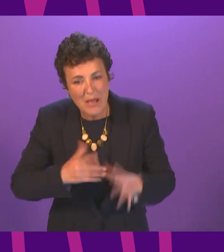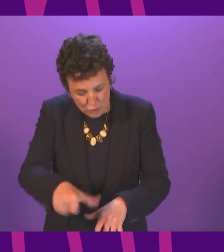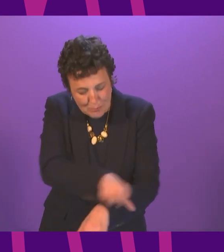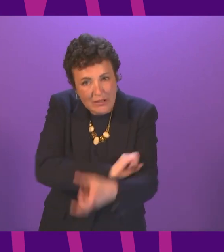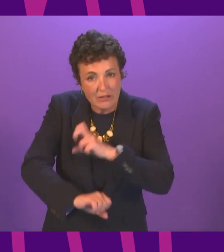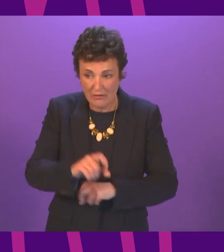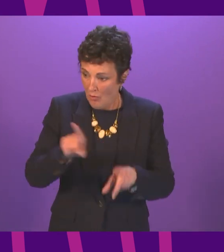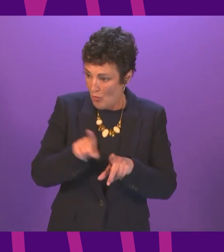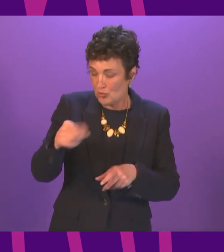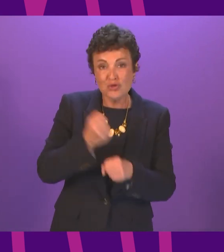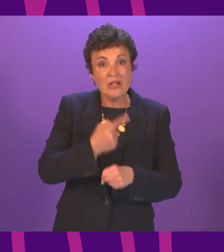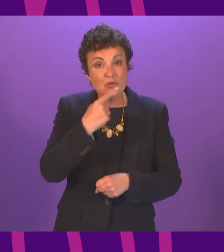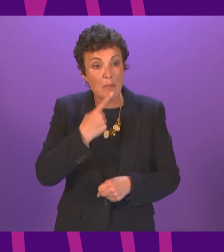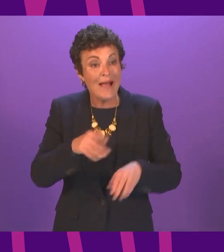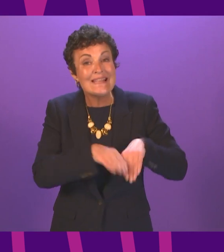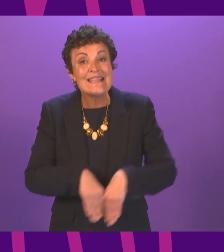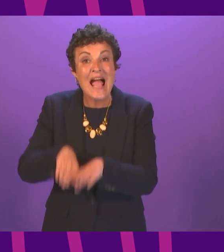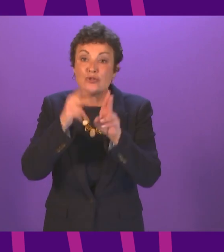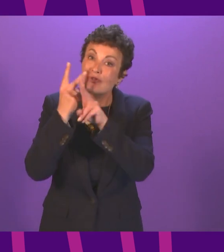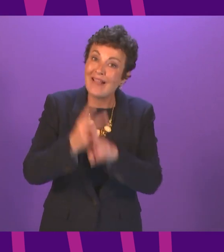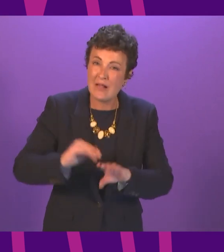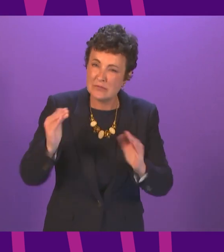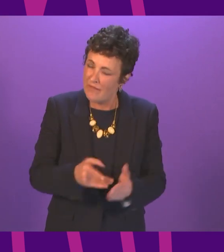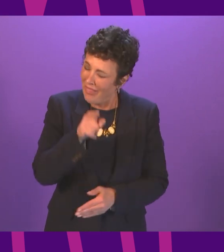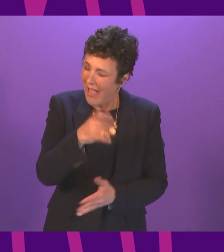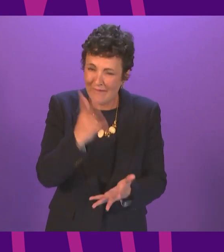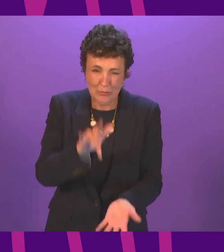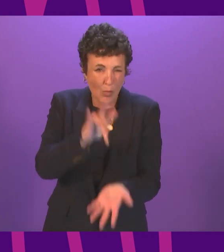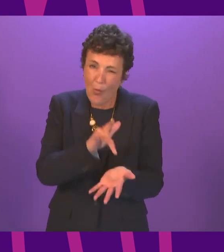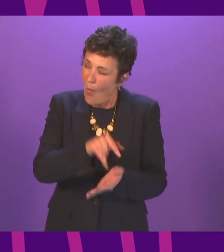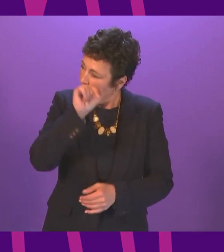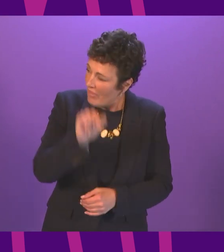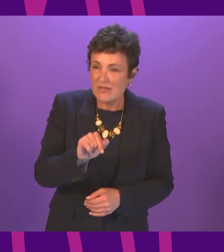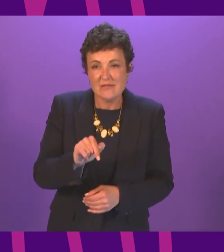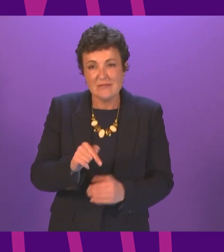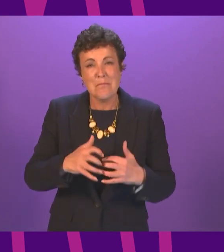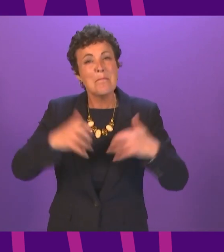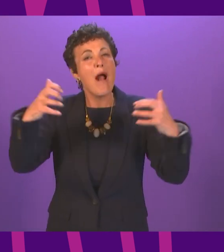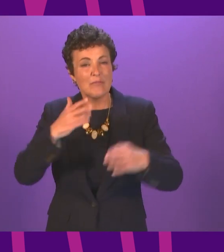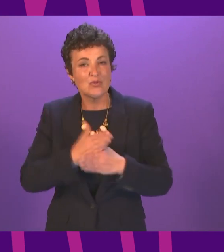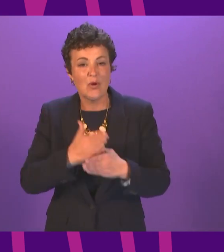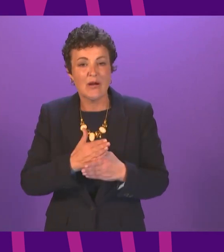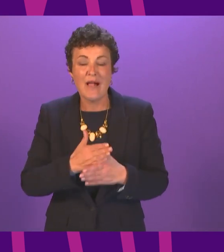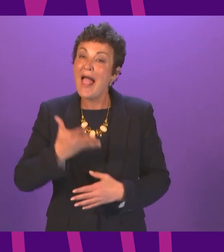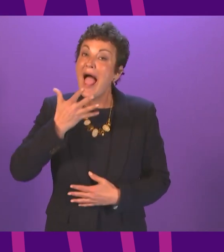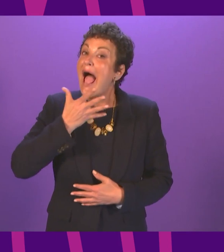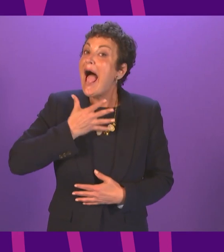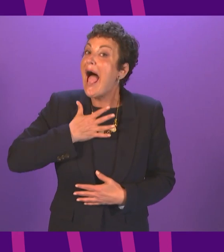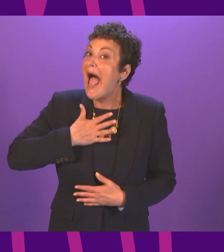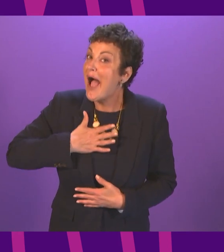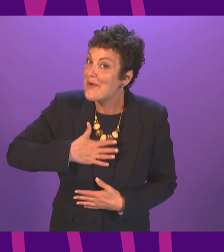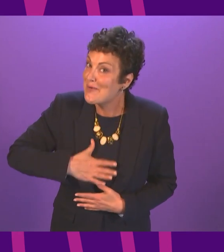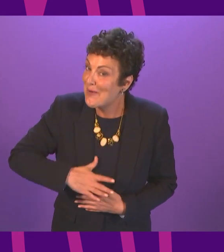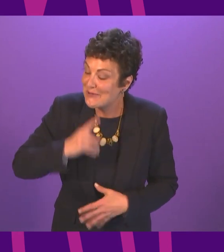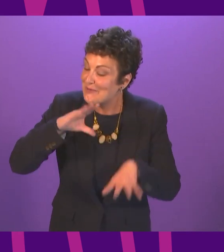national care service has to be at the heart of this Parliament's work so thank you presiding officer I'd like to finish Paul McLennan's John